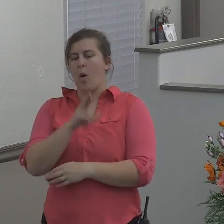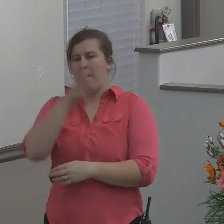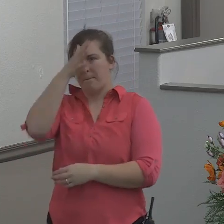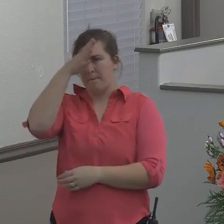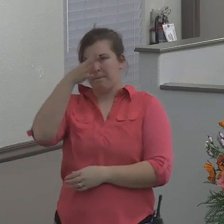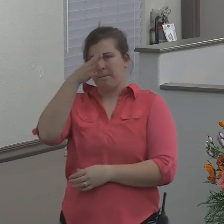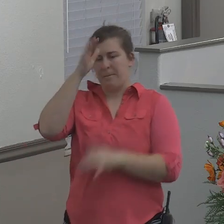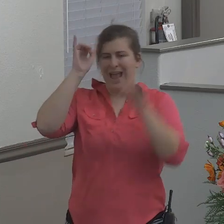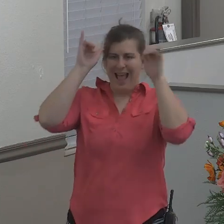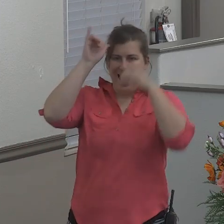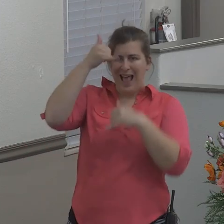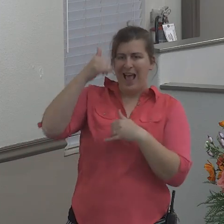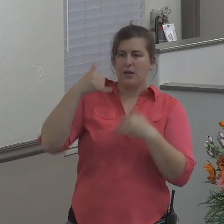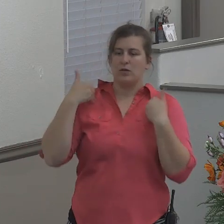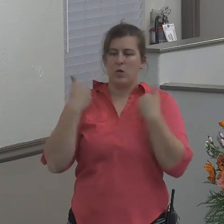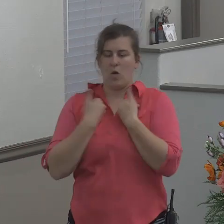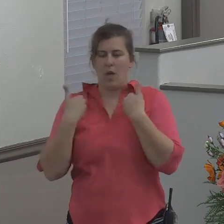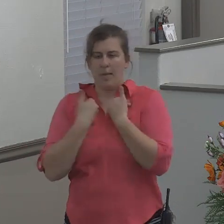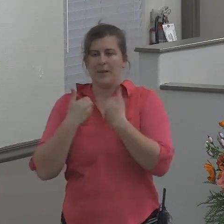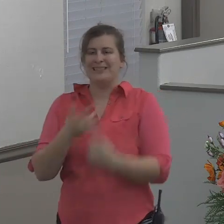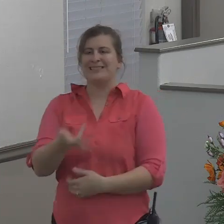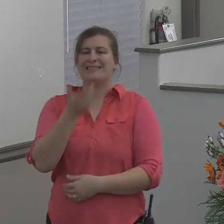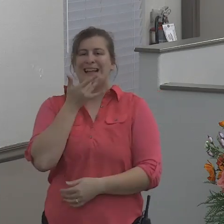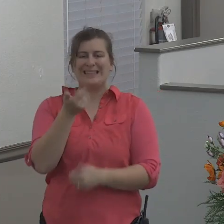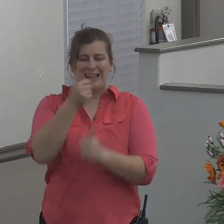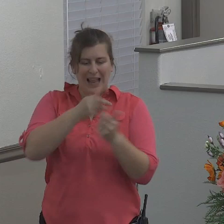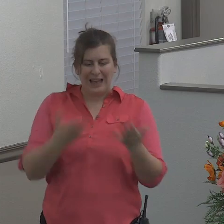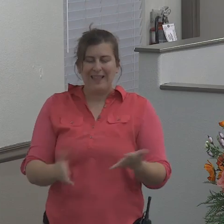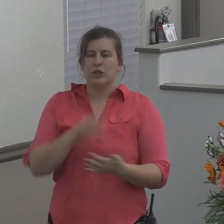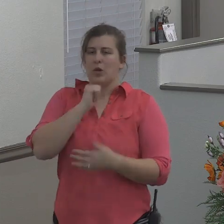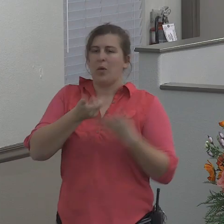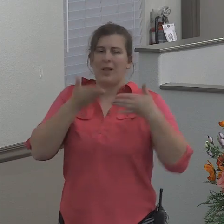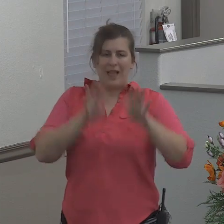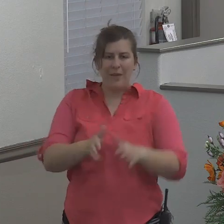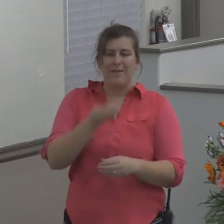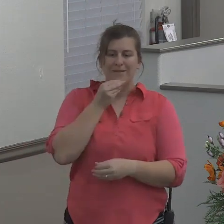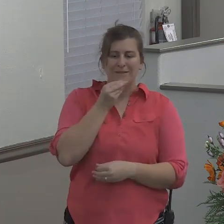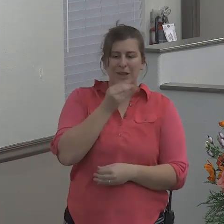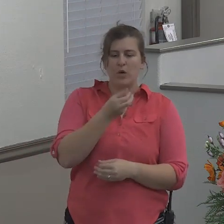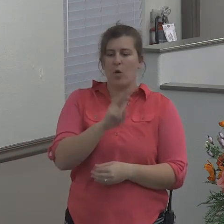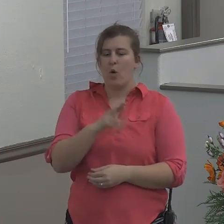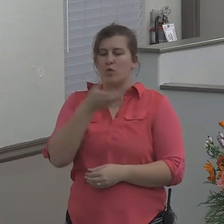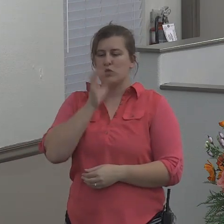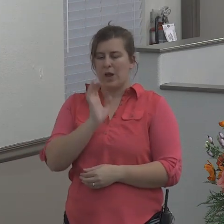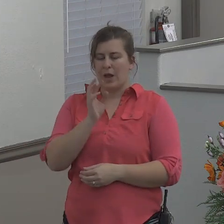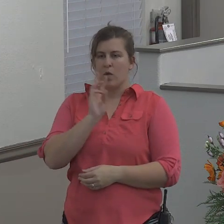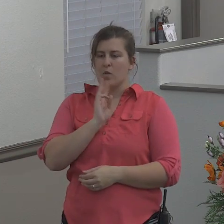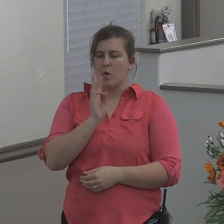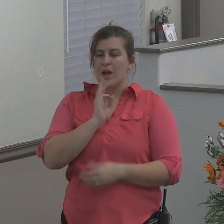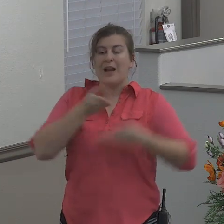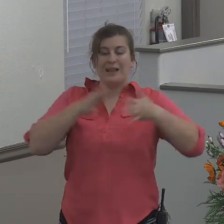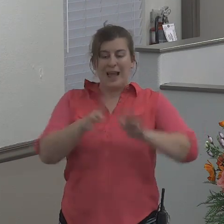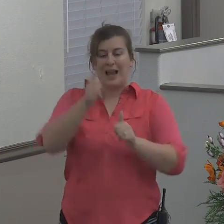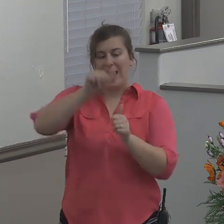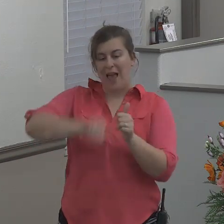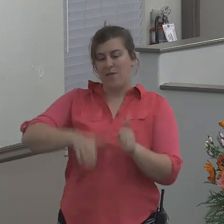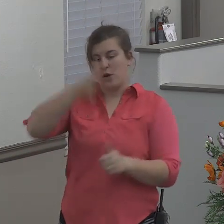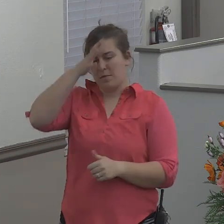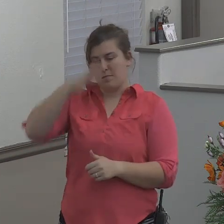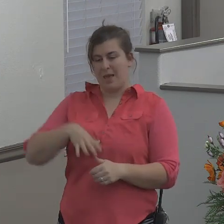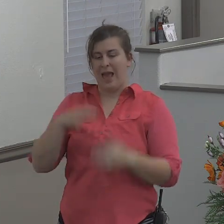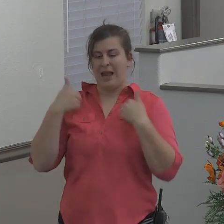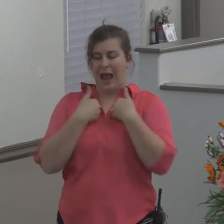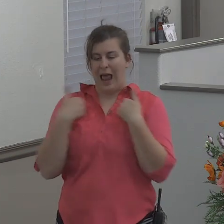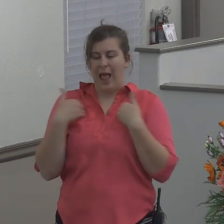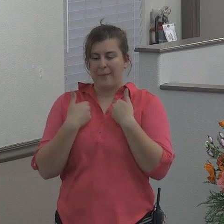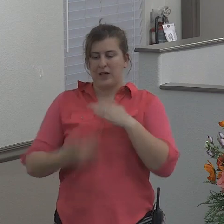nor flock taste anything let them not feed nor drink water but let every man and beast be covered with